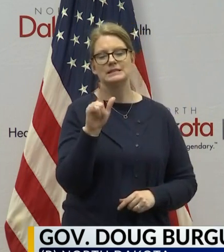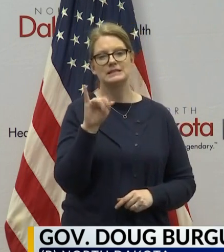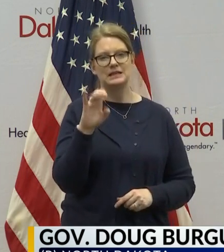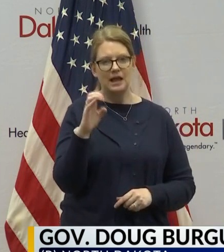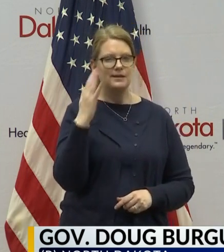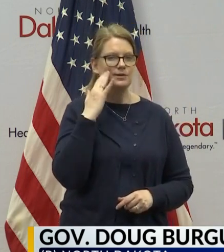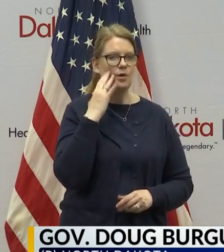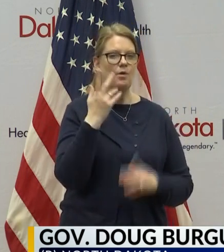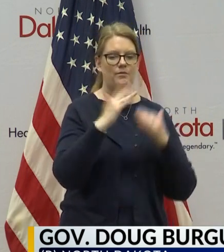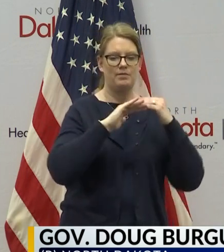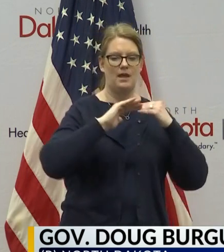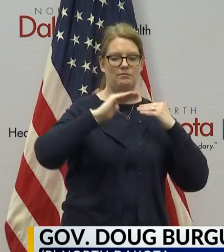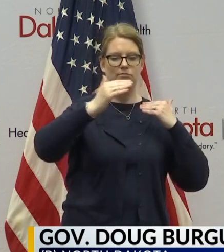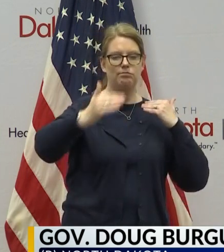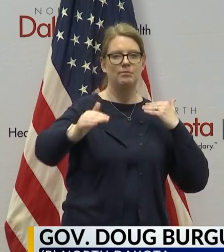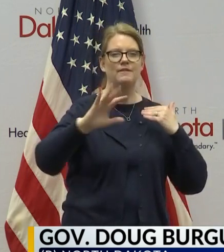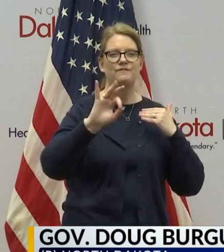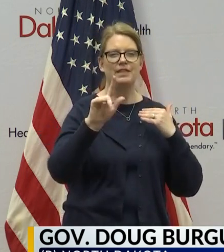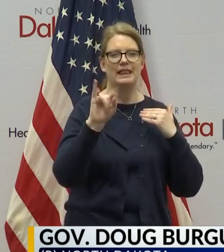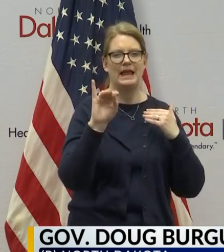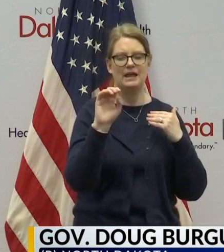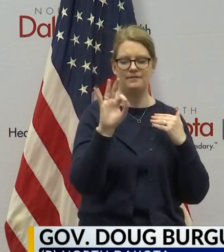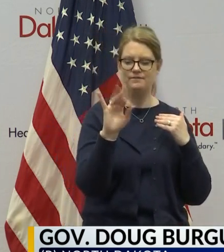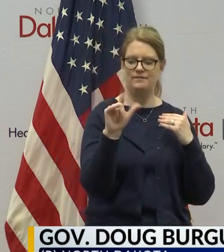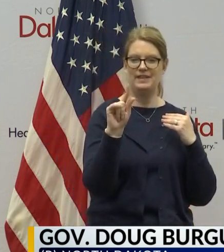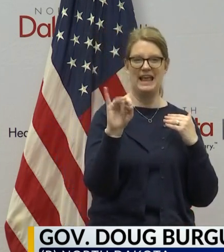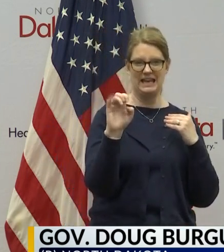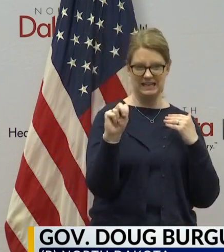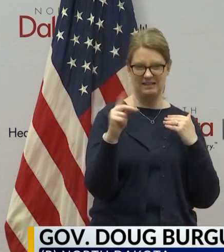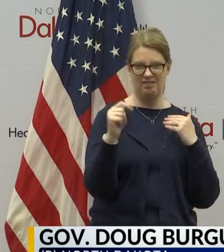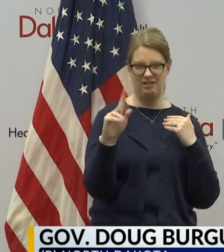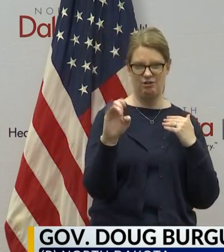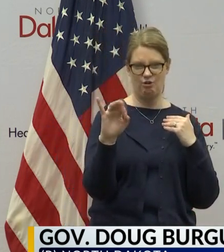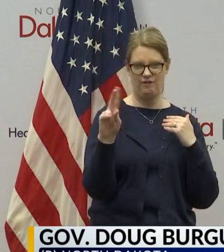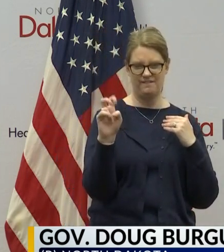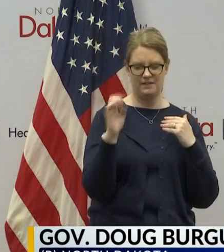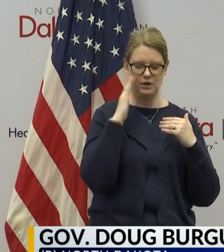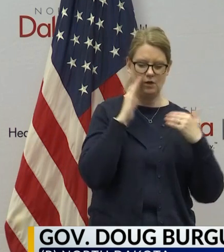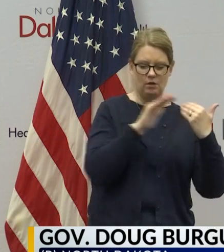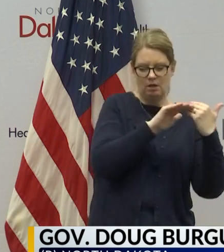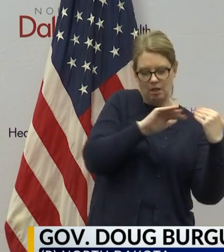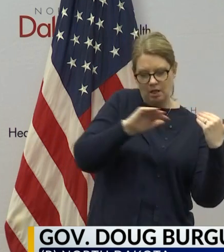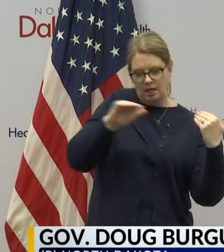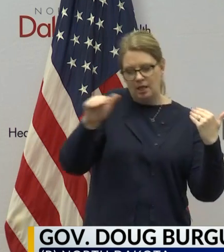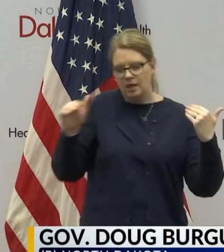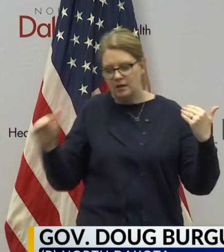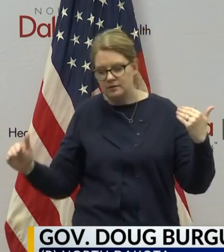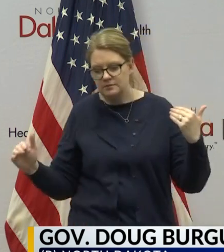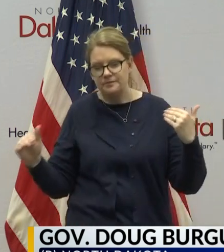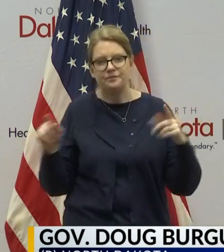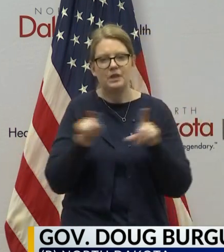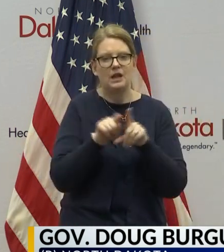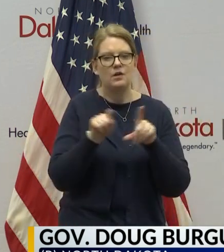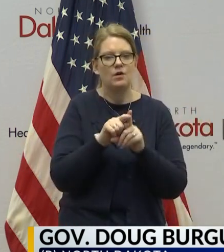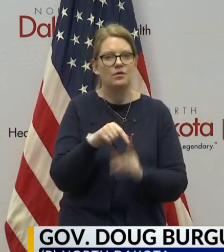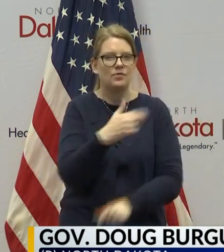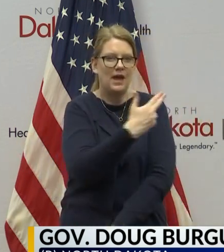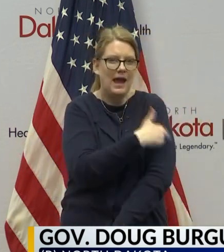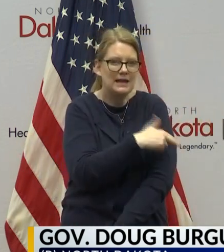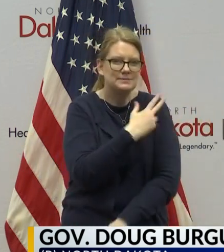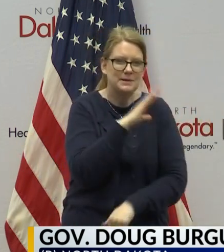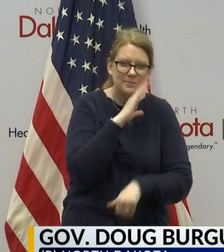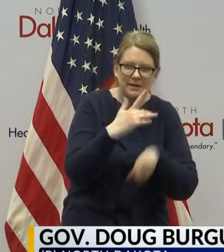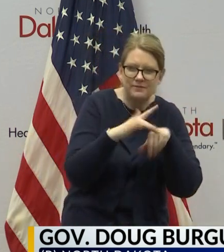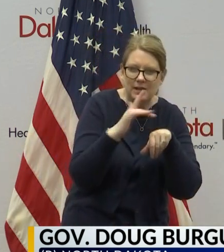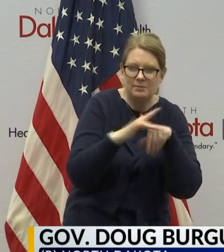of flattening the curve, and we're trying to both two things, trying to flatten the curve, and we're working to raise the hospital capacity.